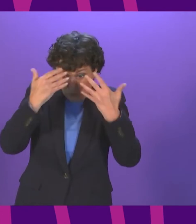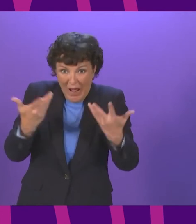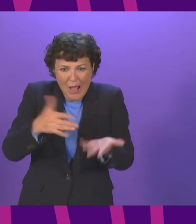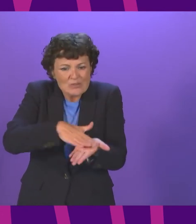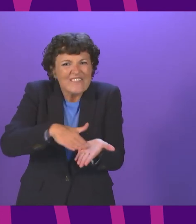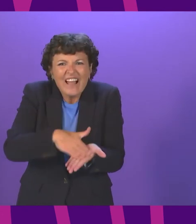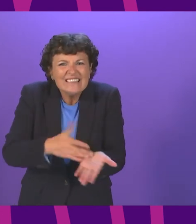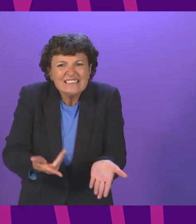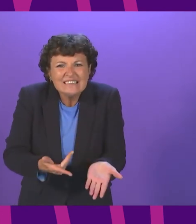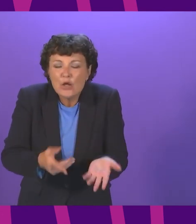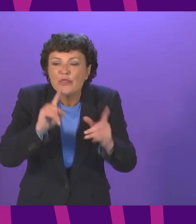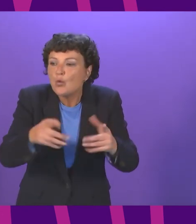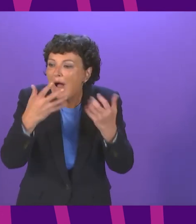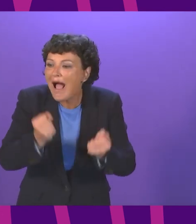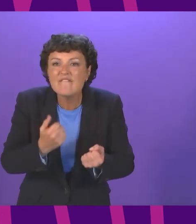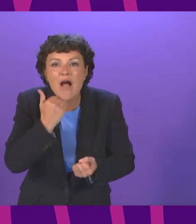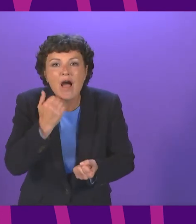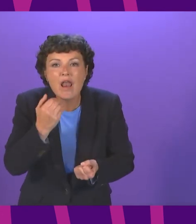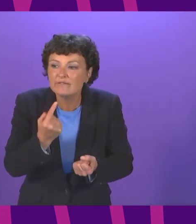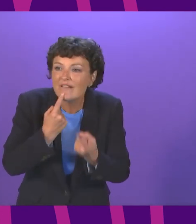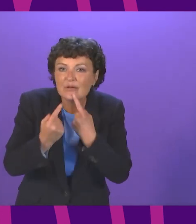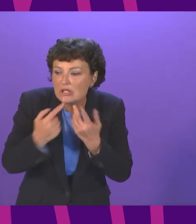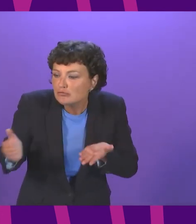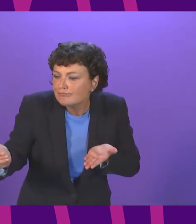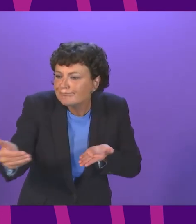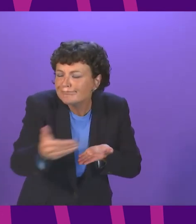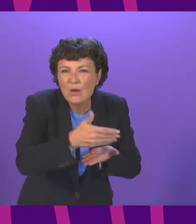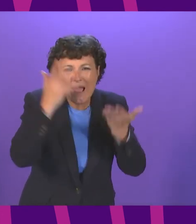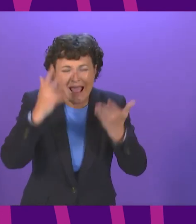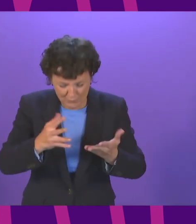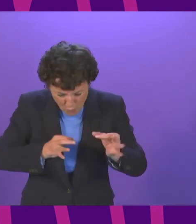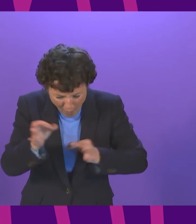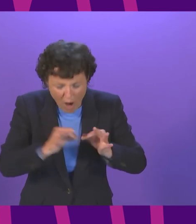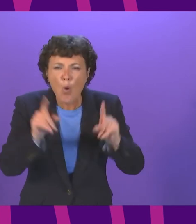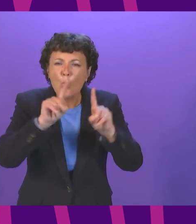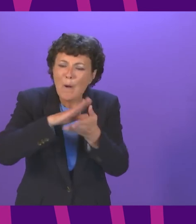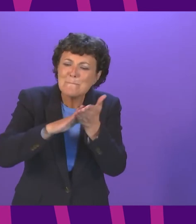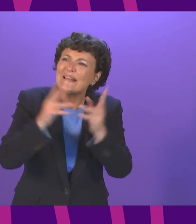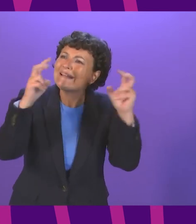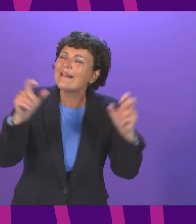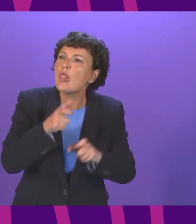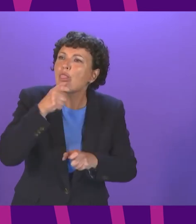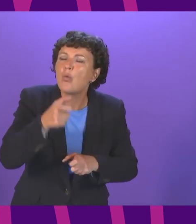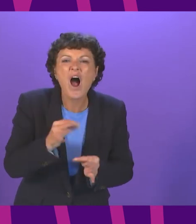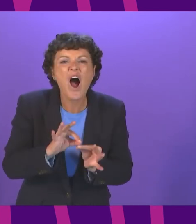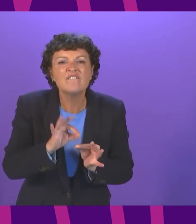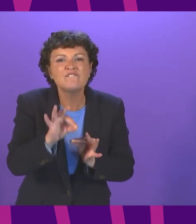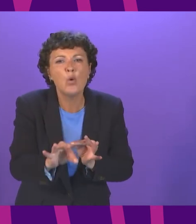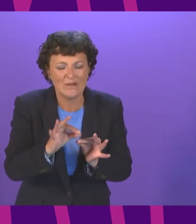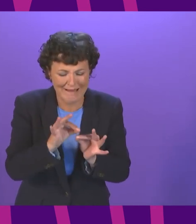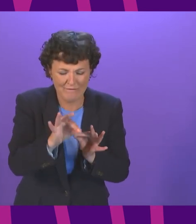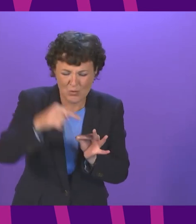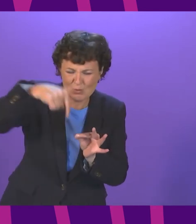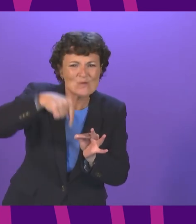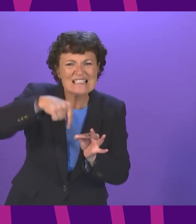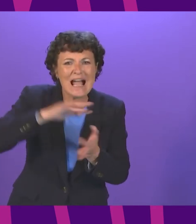doesn't have or collect the data it needs to be able to determine what affordable is so is it any wonder that those